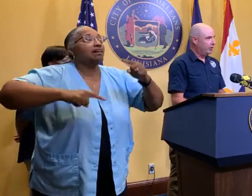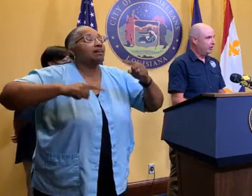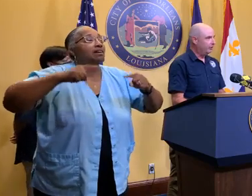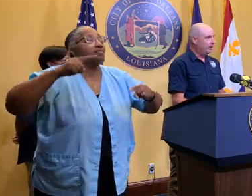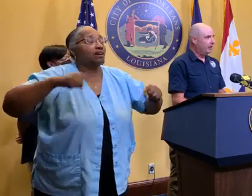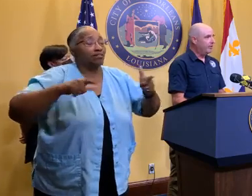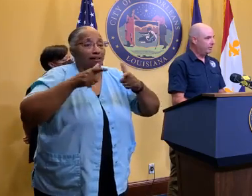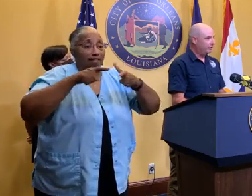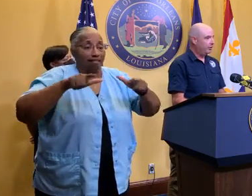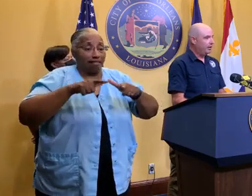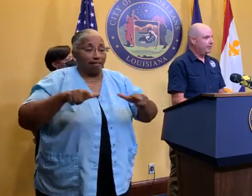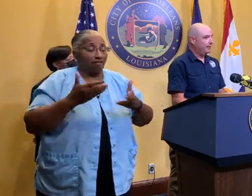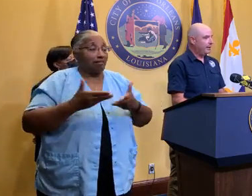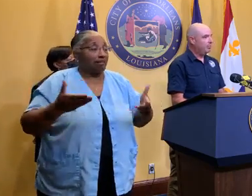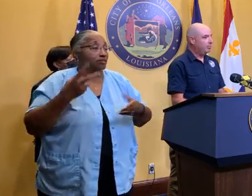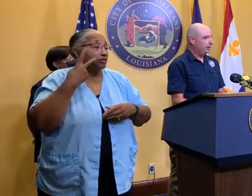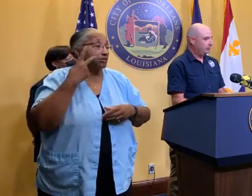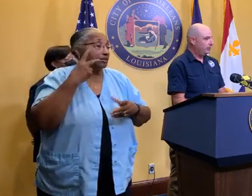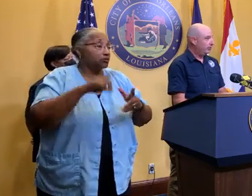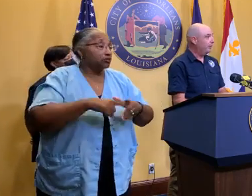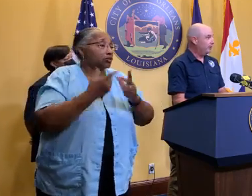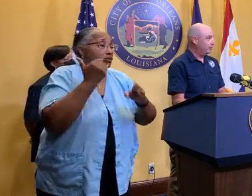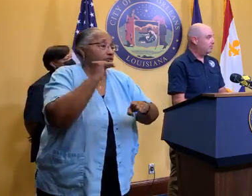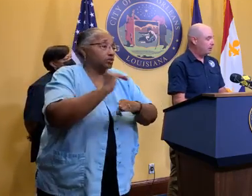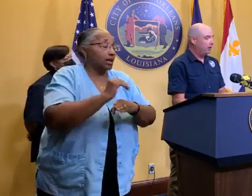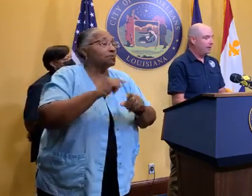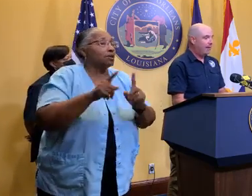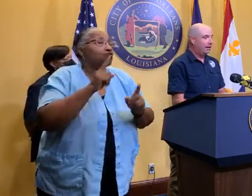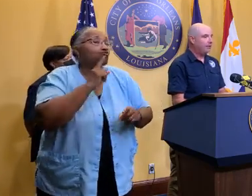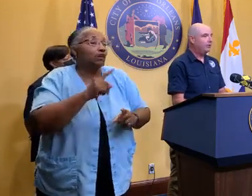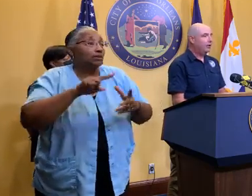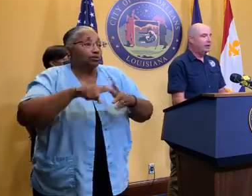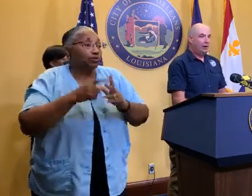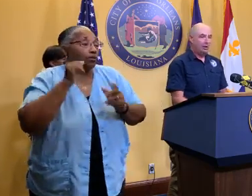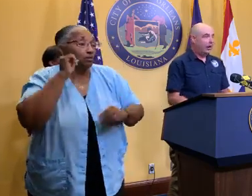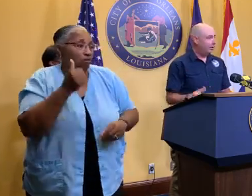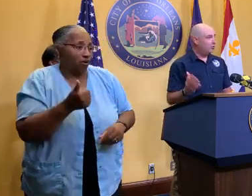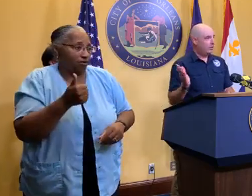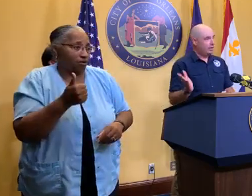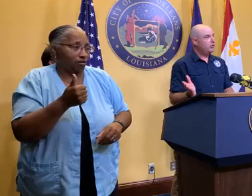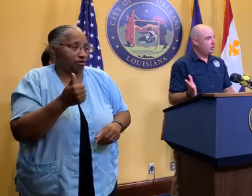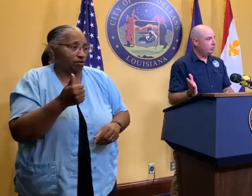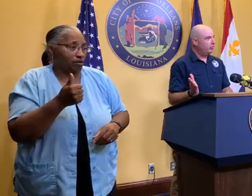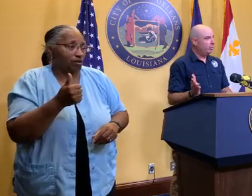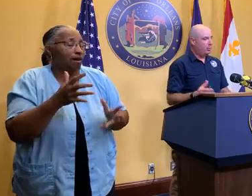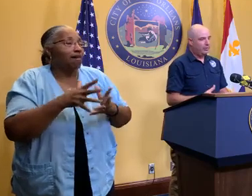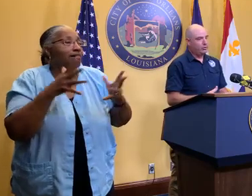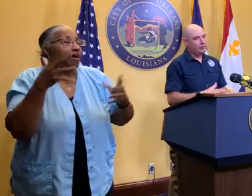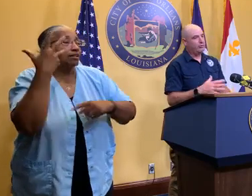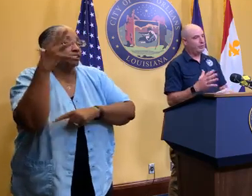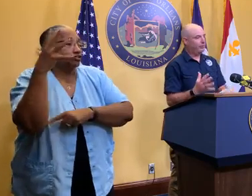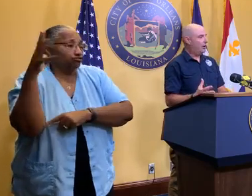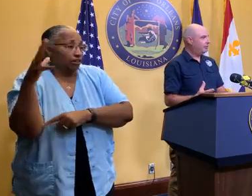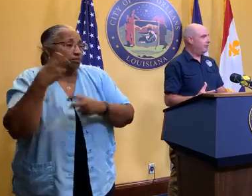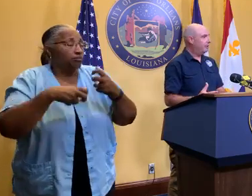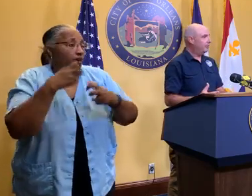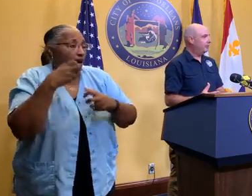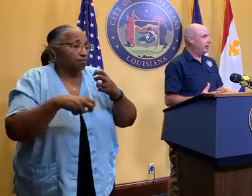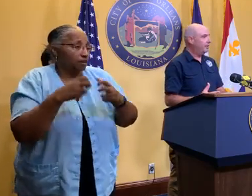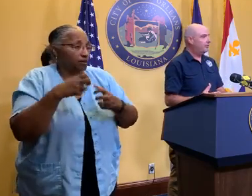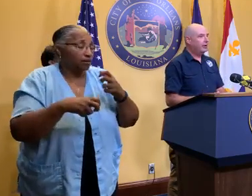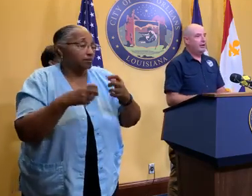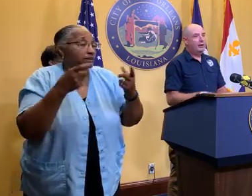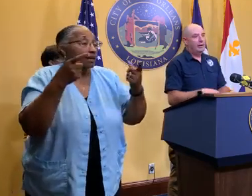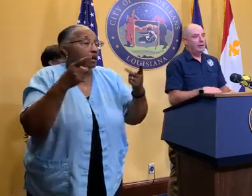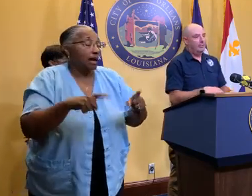of what you're going to see, I think, starting tonight, but really, really starting tomorrow, and that is a lot of the tree issues. When the trees are lifted off some of